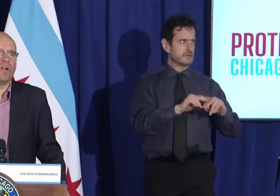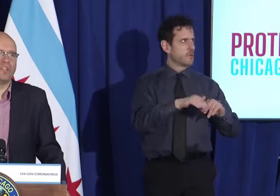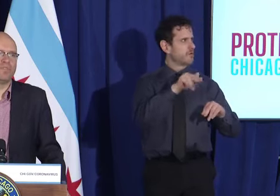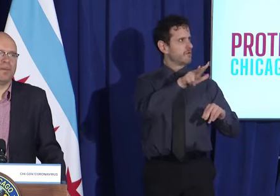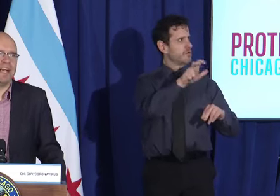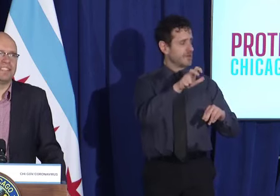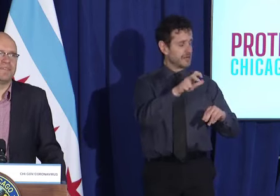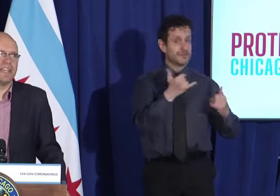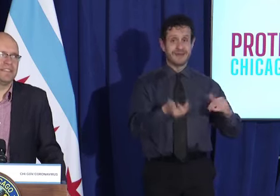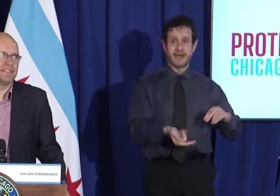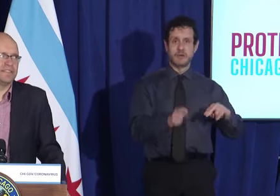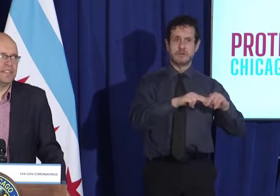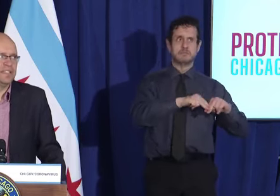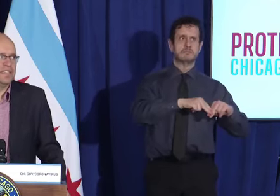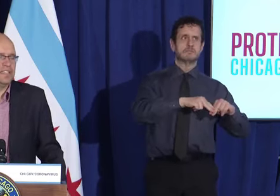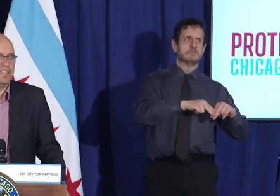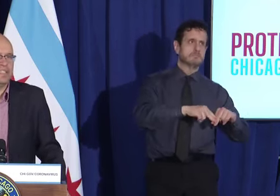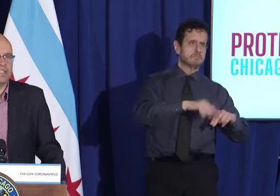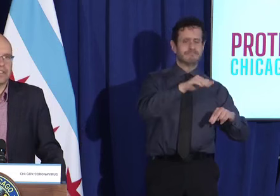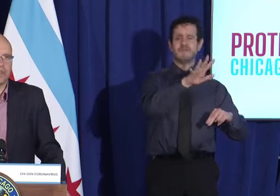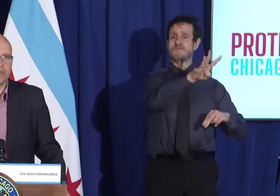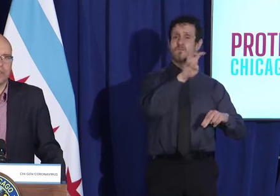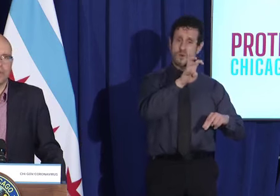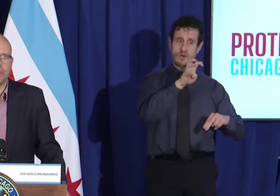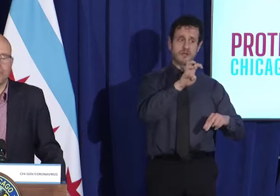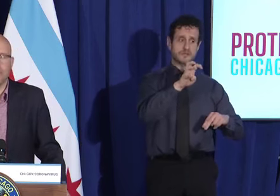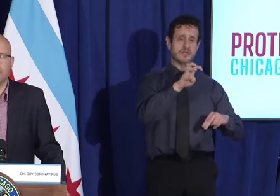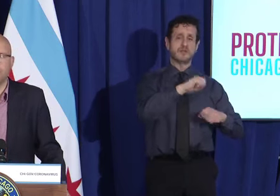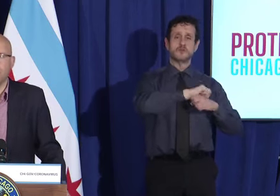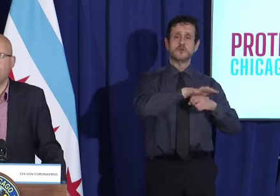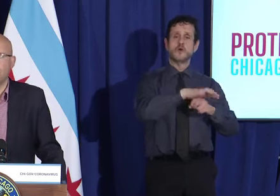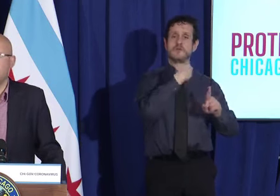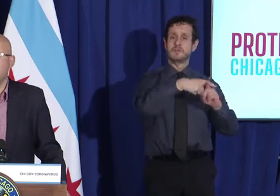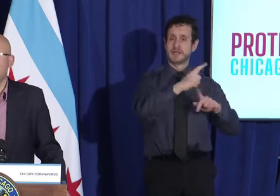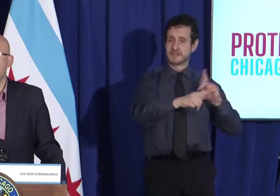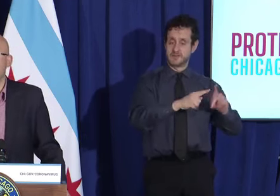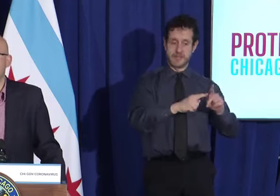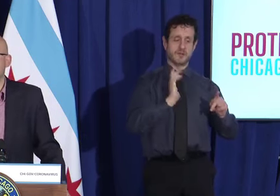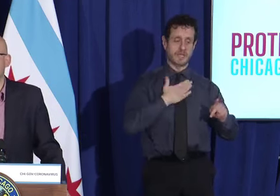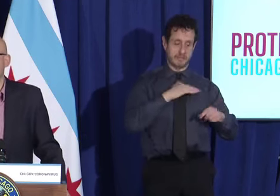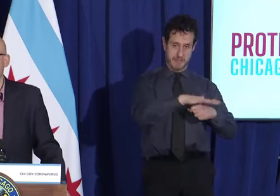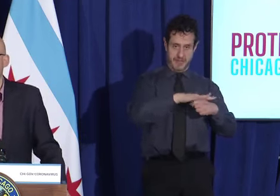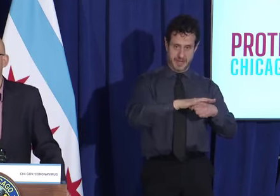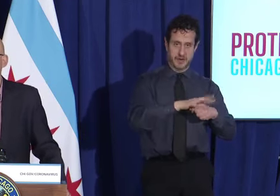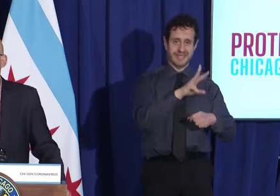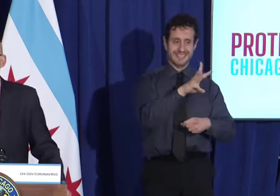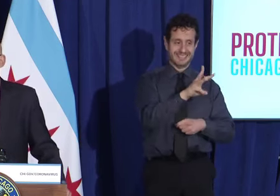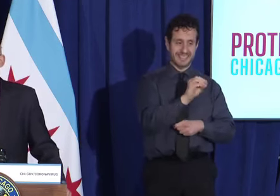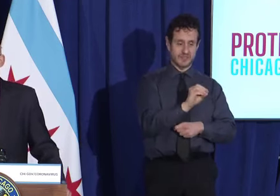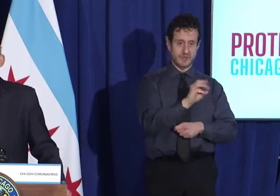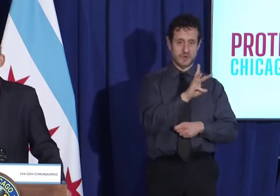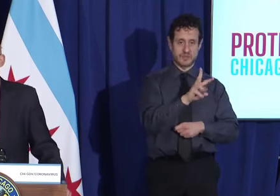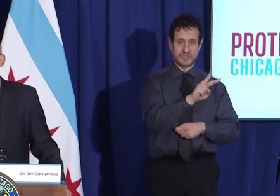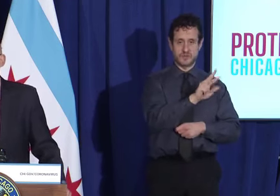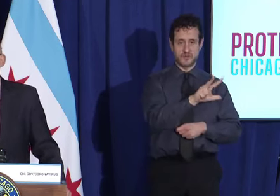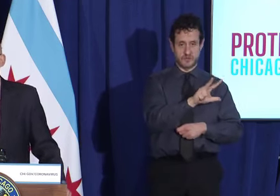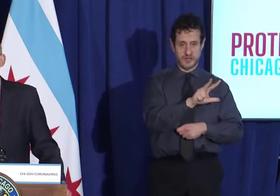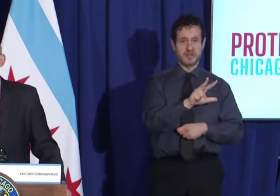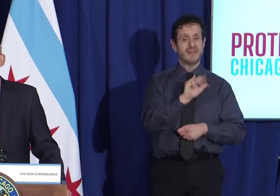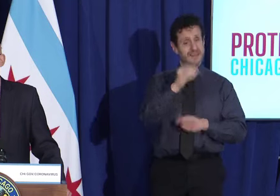400 positive cases in the 60623 zip code, according to the Illinois Department of Public Health.